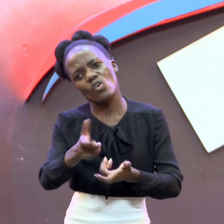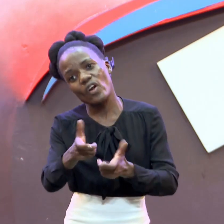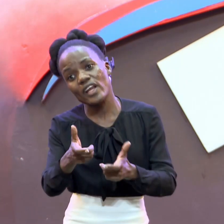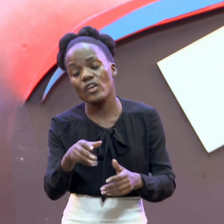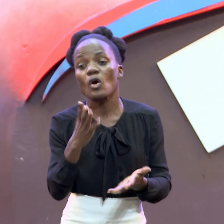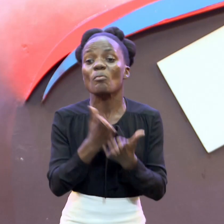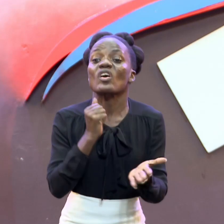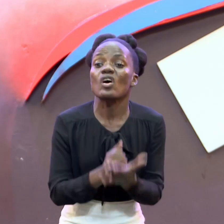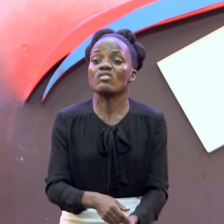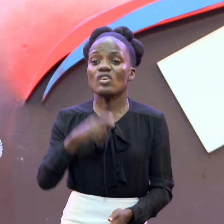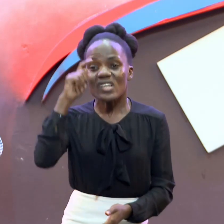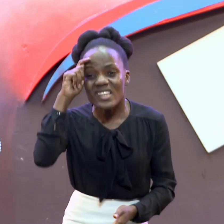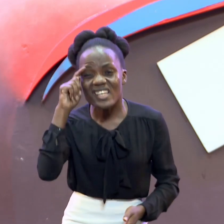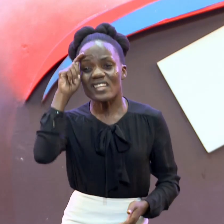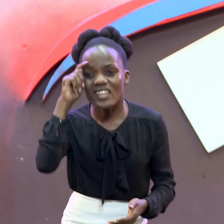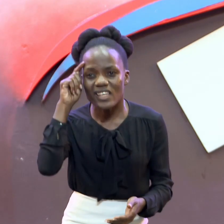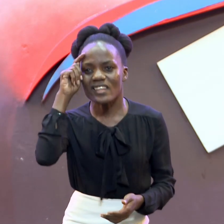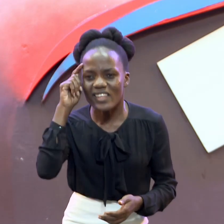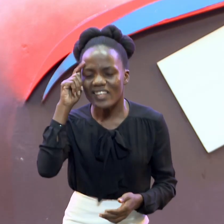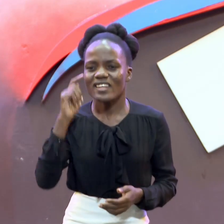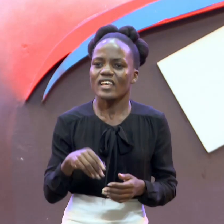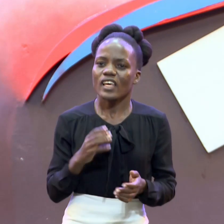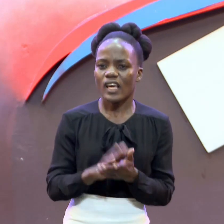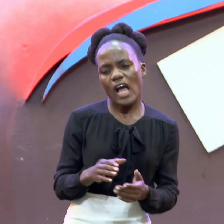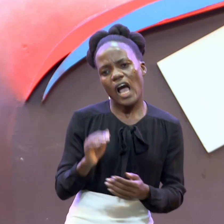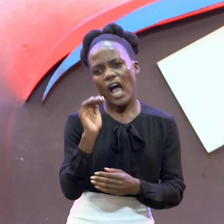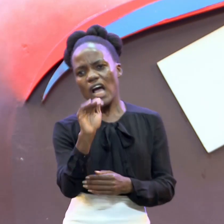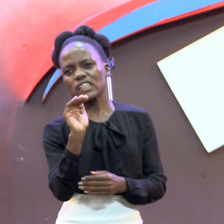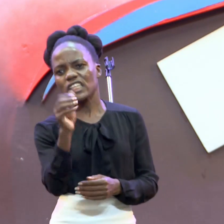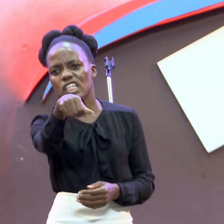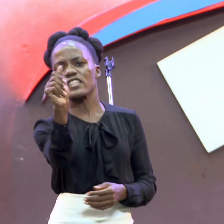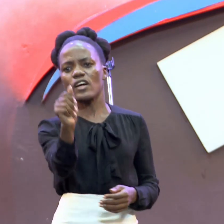And You Asking Yourself Who Will Be The Pastor On